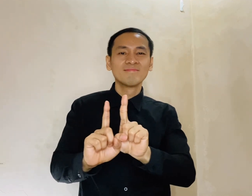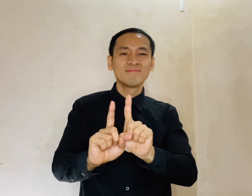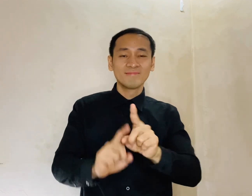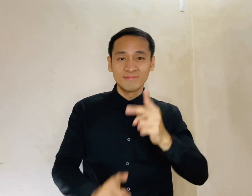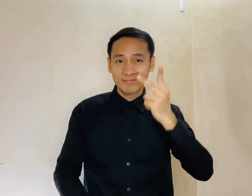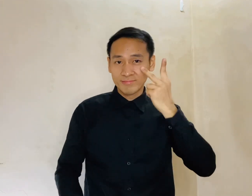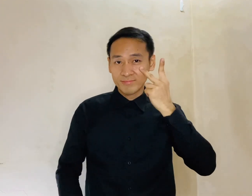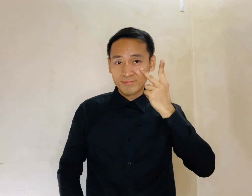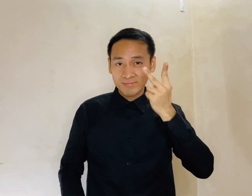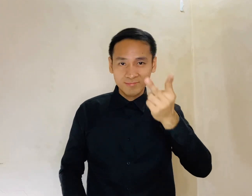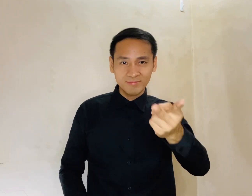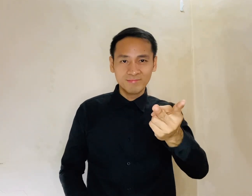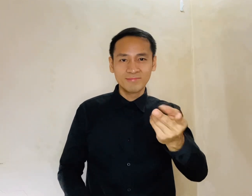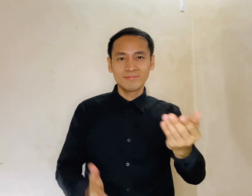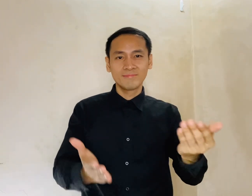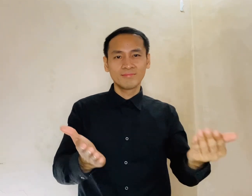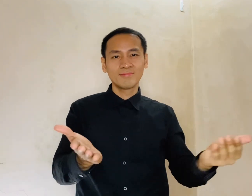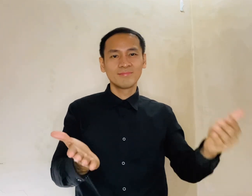To see you again